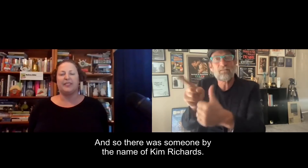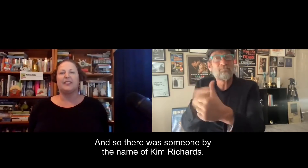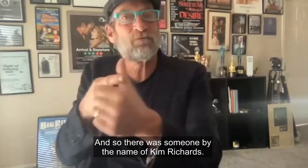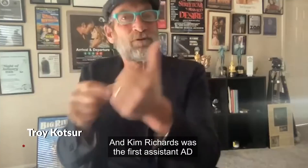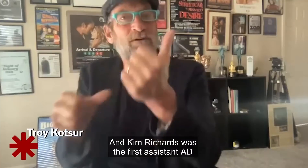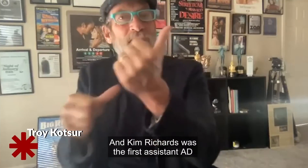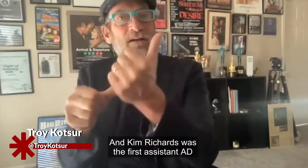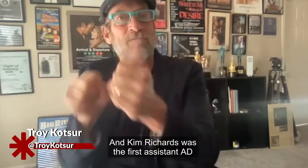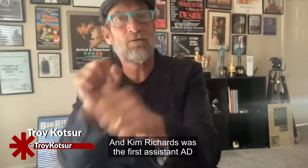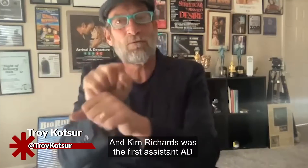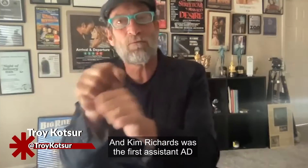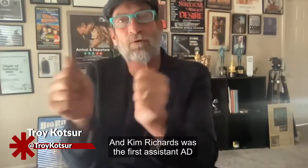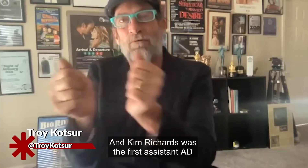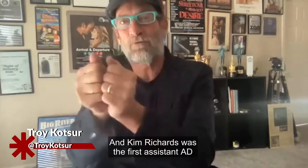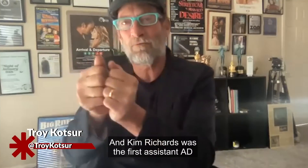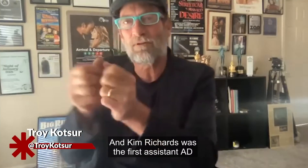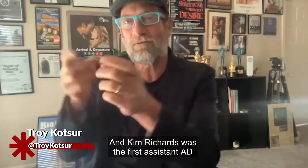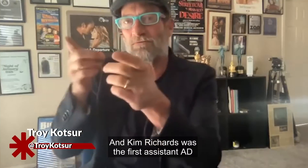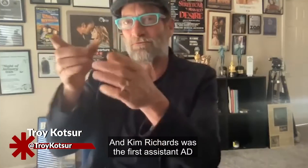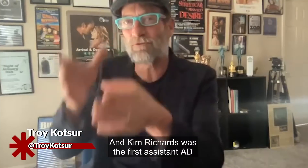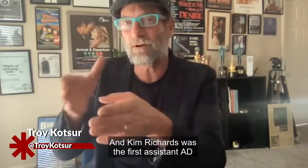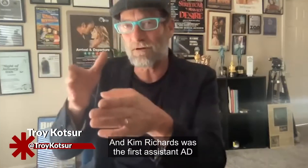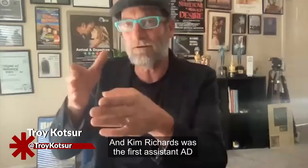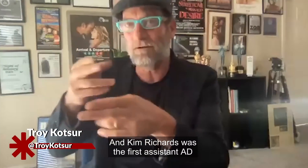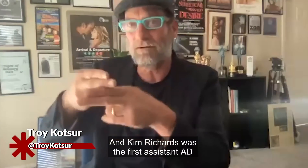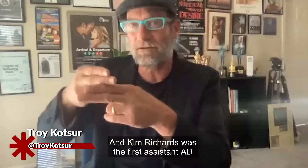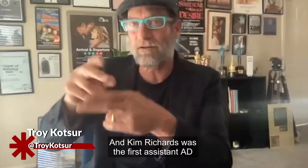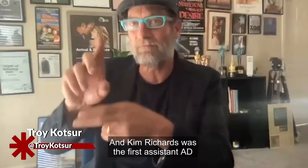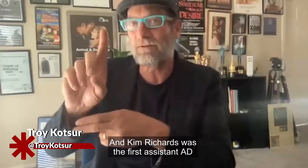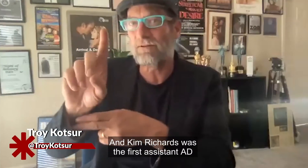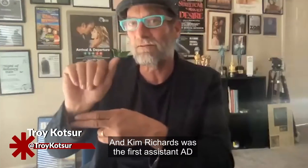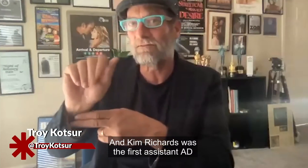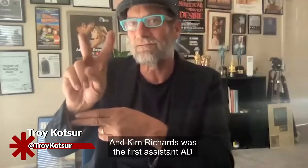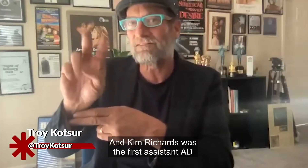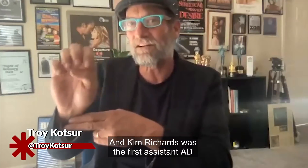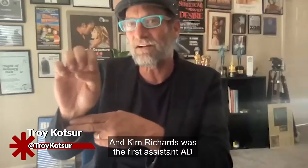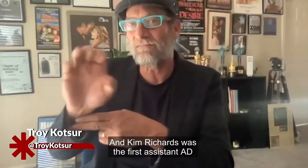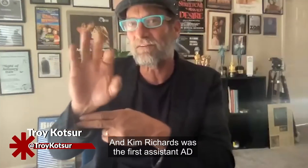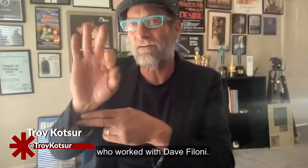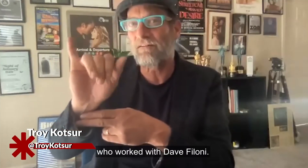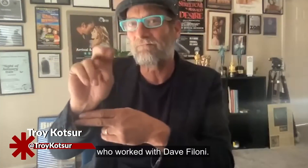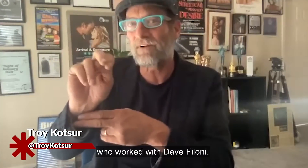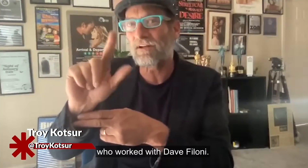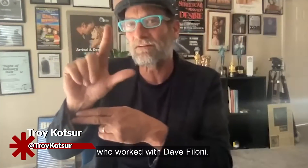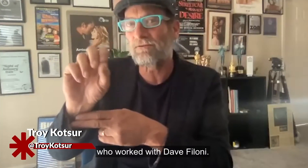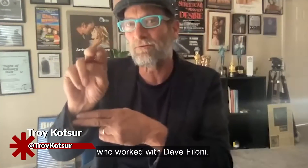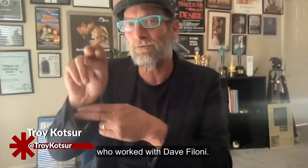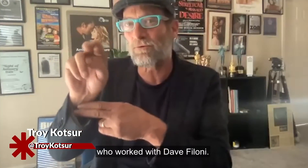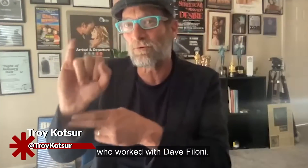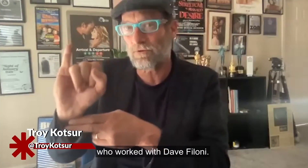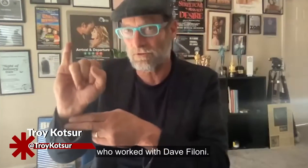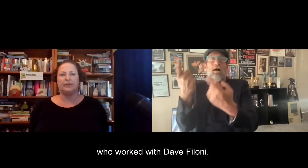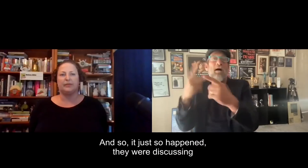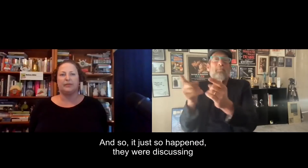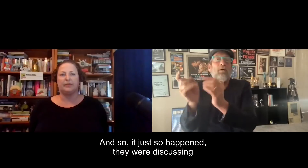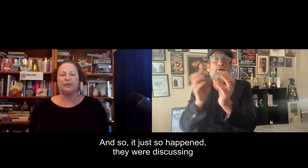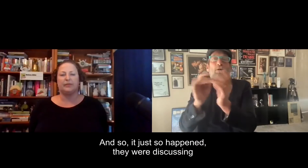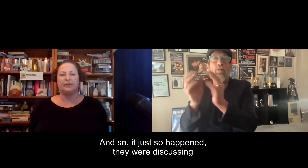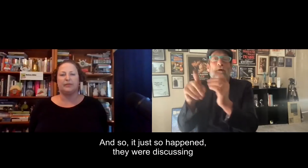And Kim Richards was the first assistant AD who worked with Dave Finloni. And so it